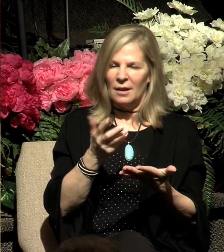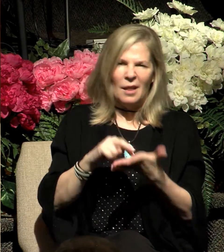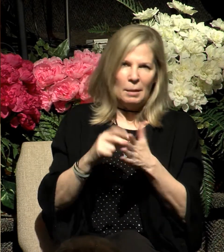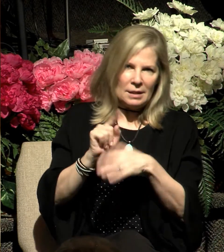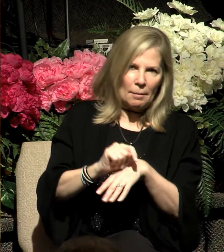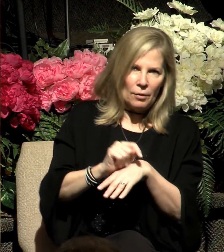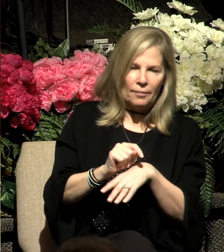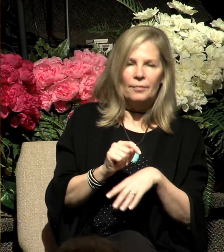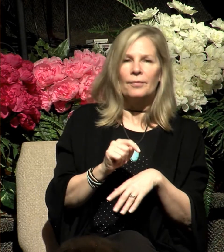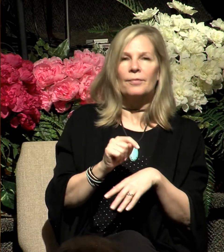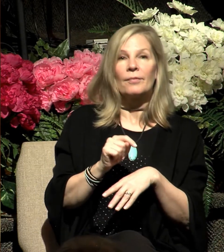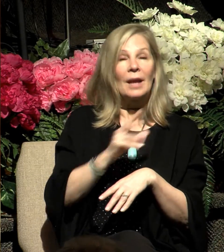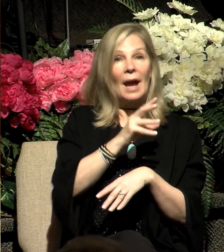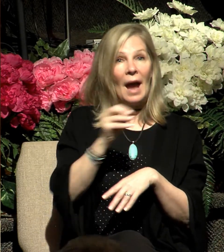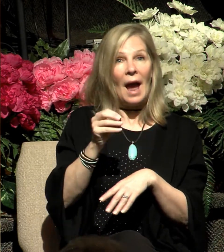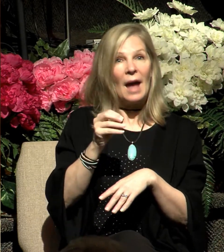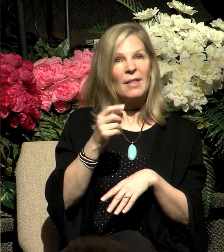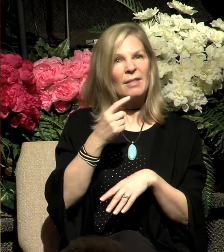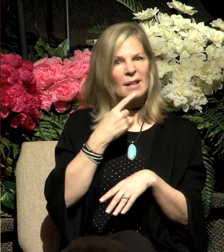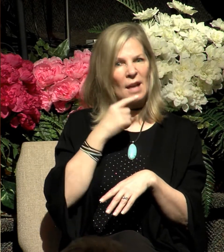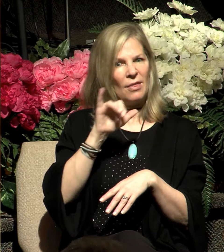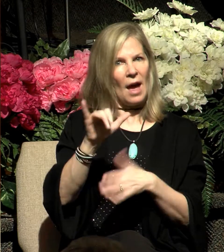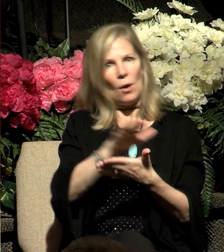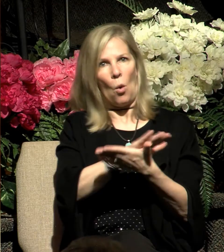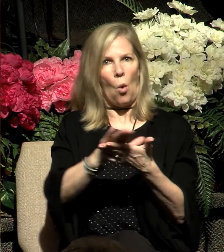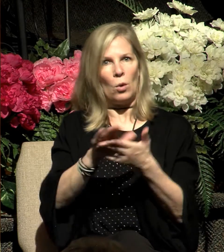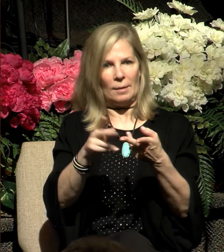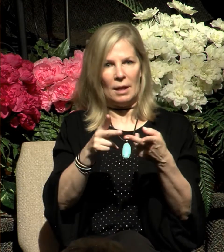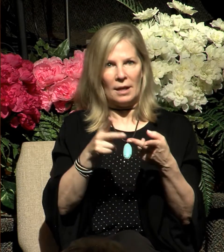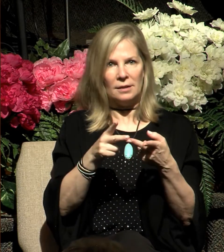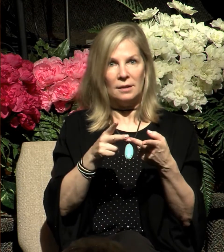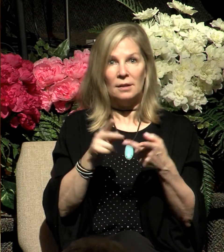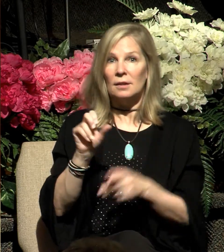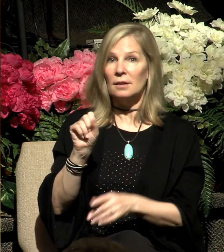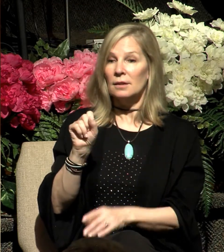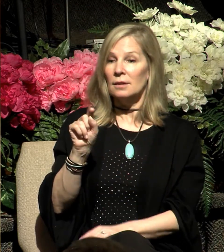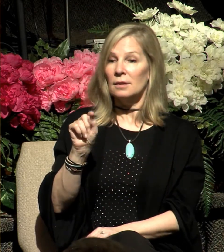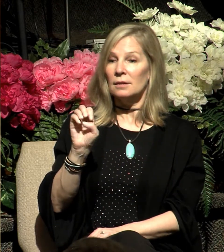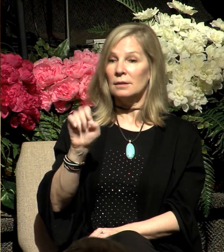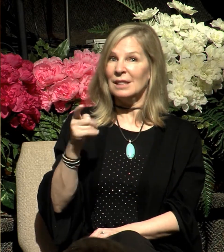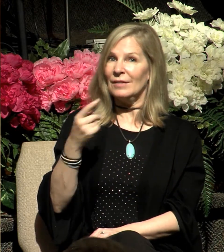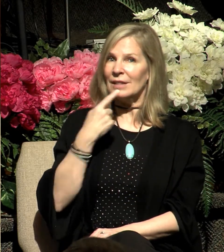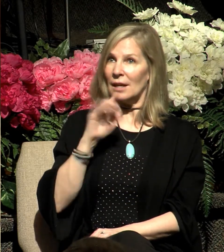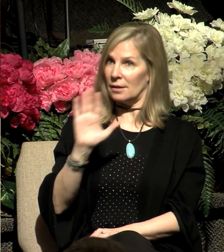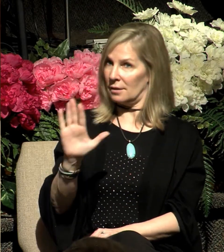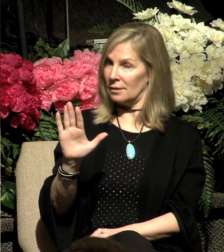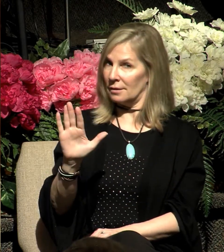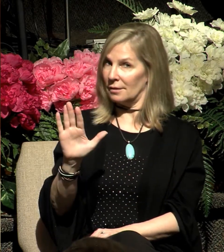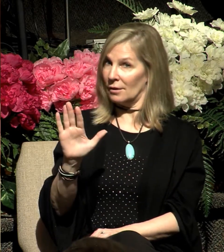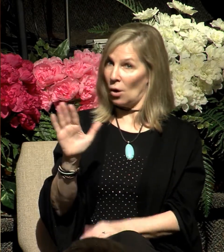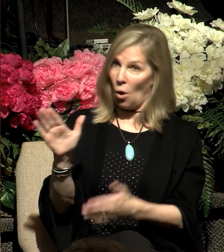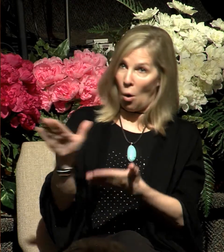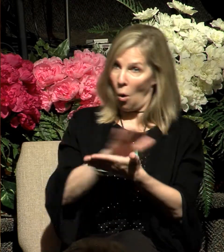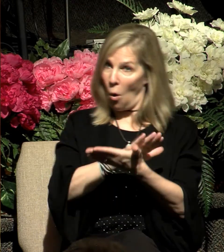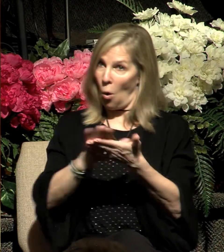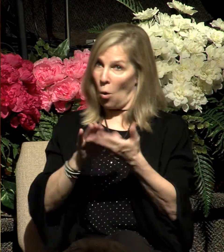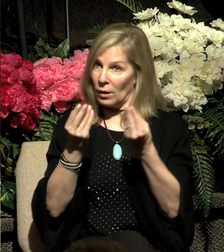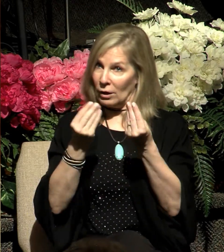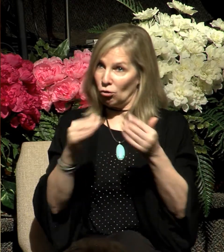they refer to it as this holy place. And so, in answer to this charge, Stephen is now saying that holy ground is not